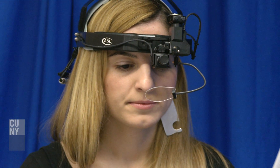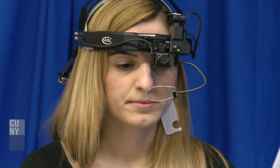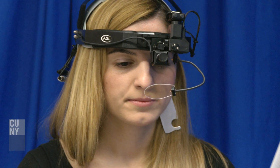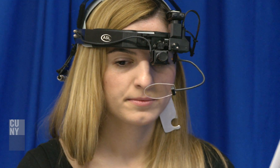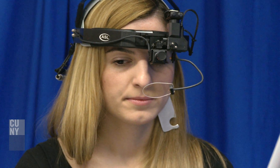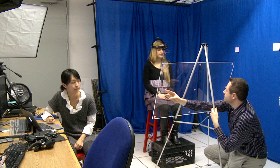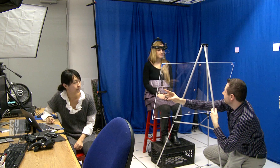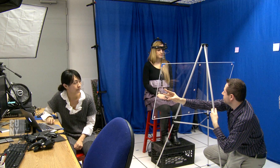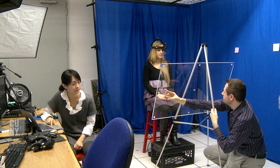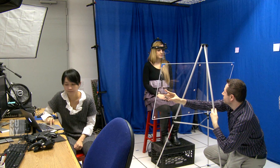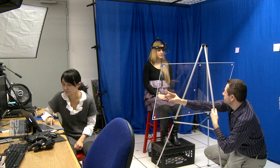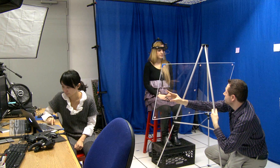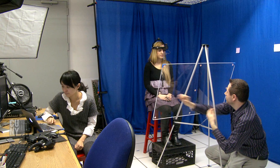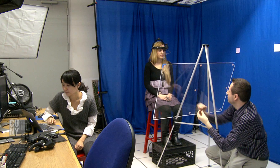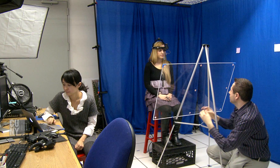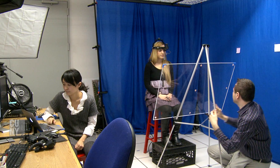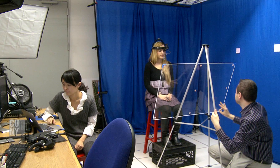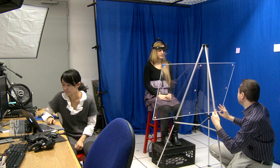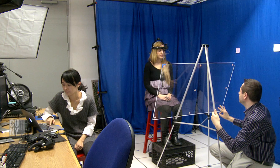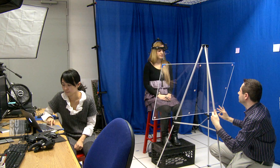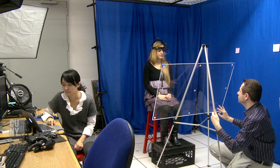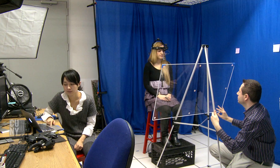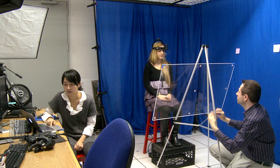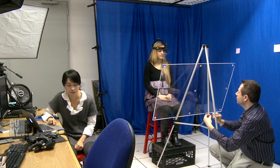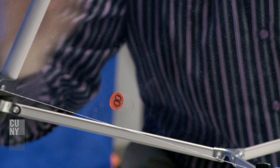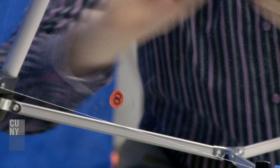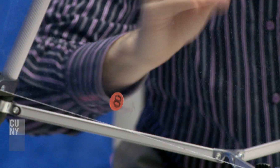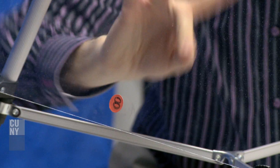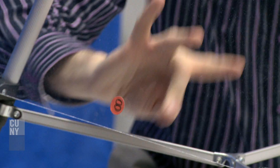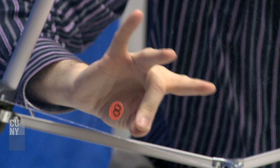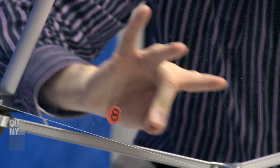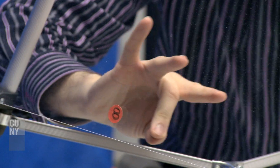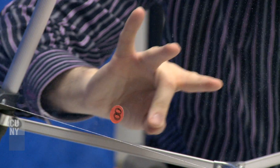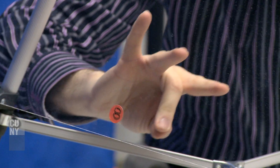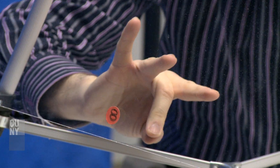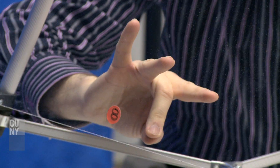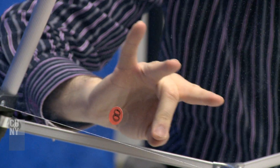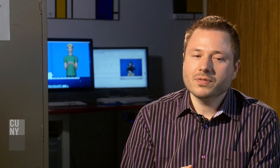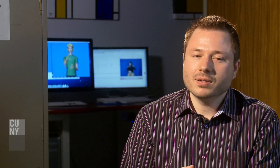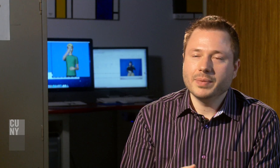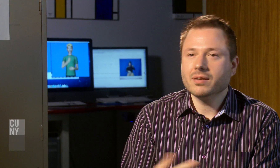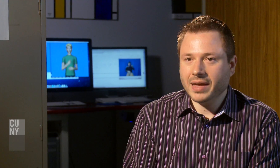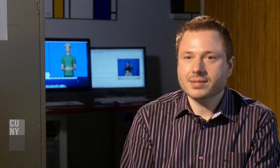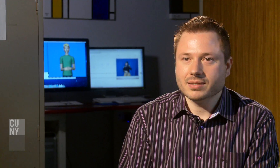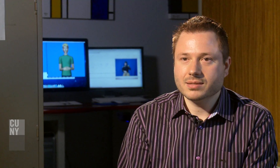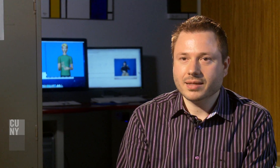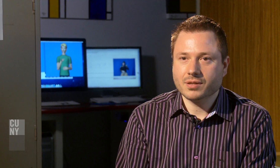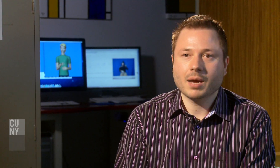and what tool we have to use to model them. Number eight. I think one of the big advances that's going to come